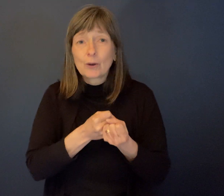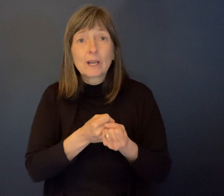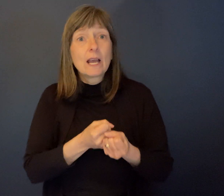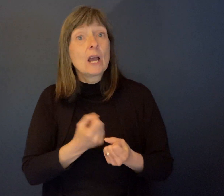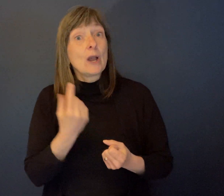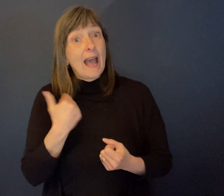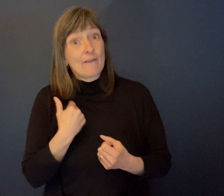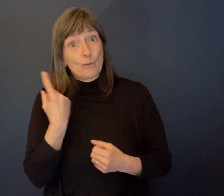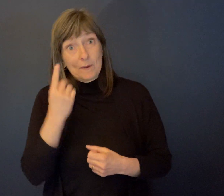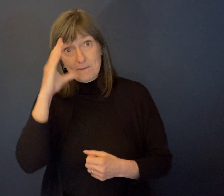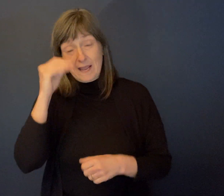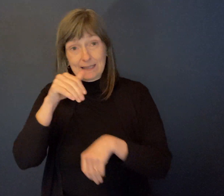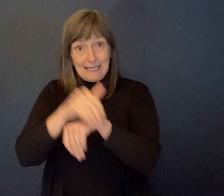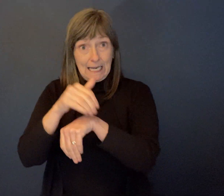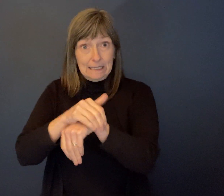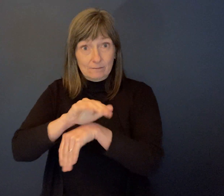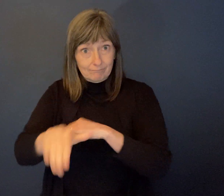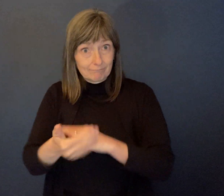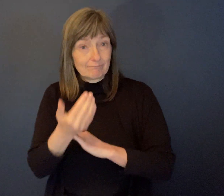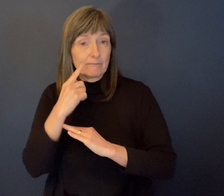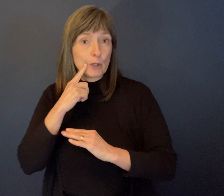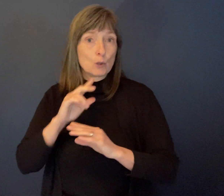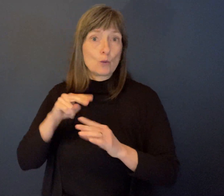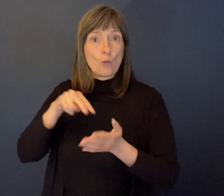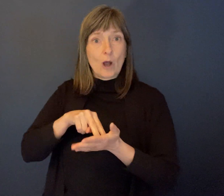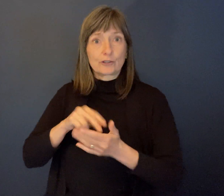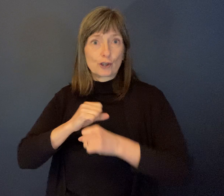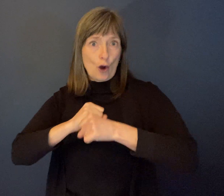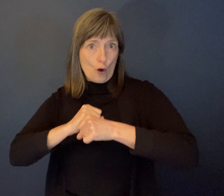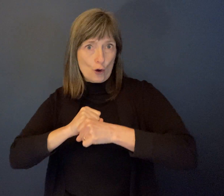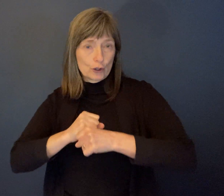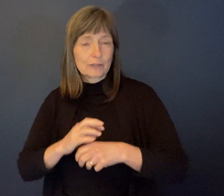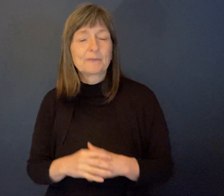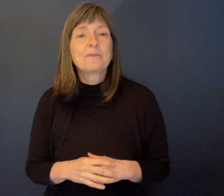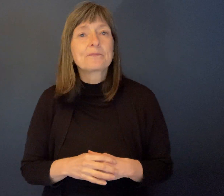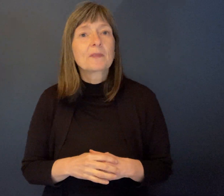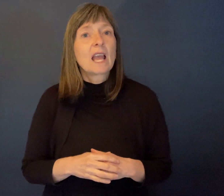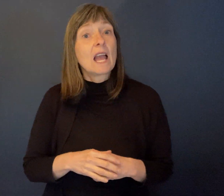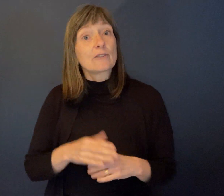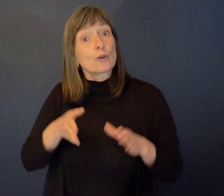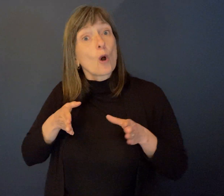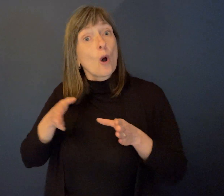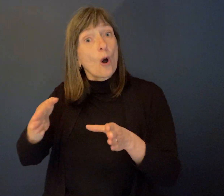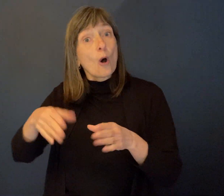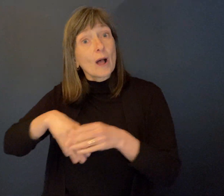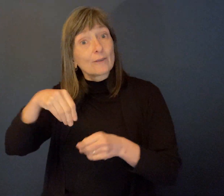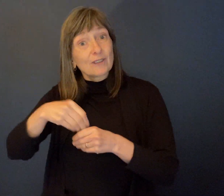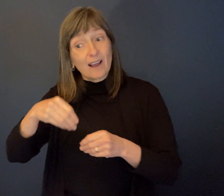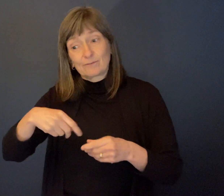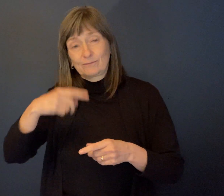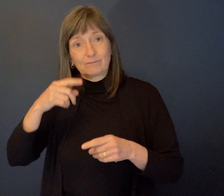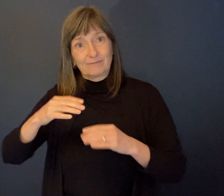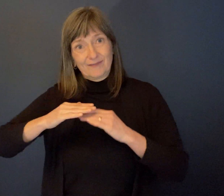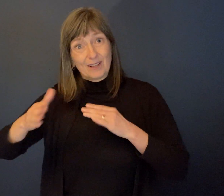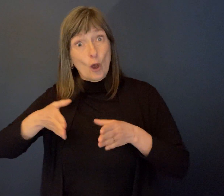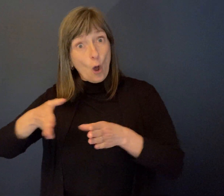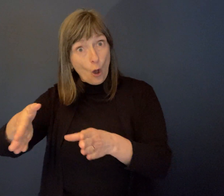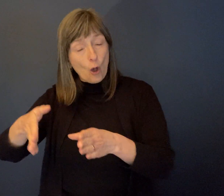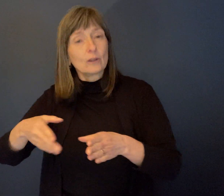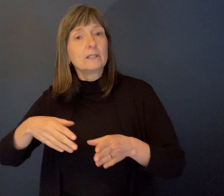and he was there every night. And we would line up our shoes in the hall outside the ward. And that's what he would do at night. would shine